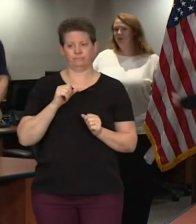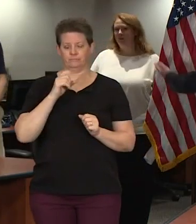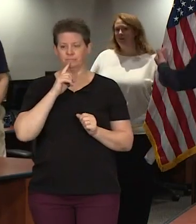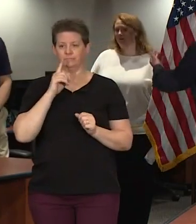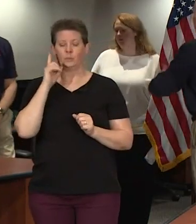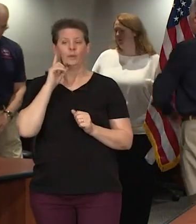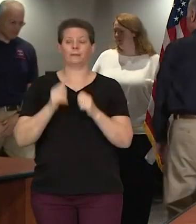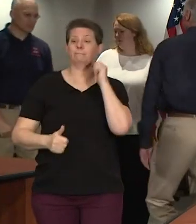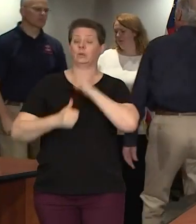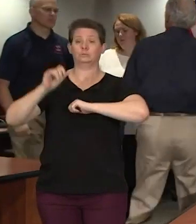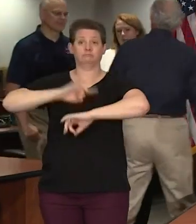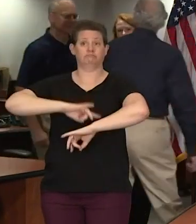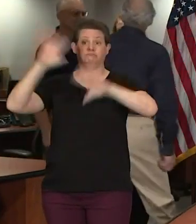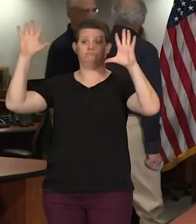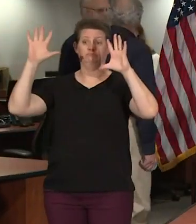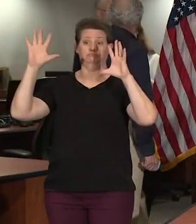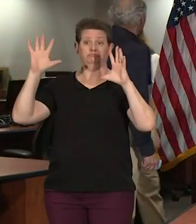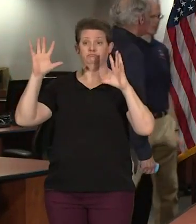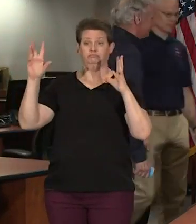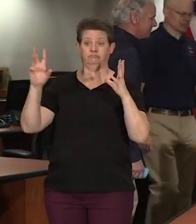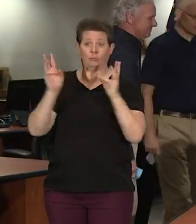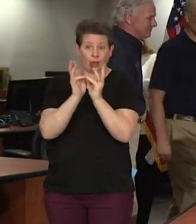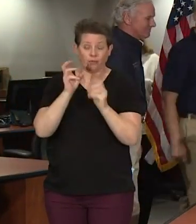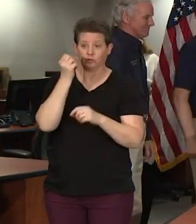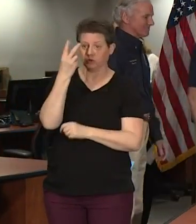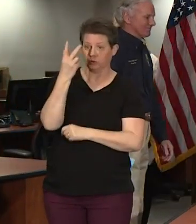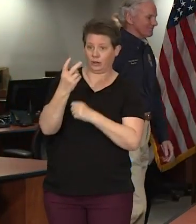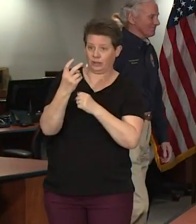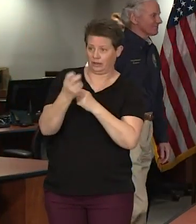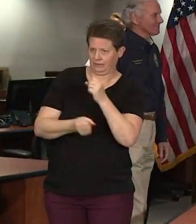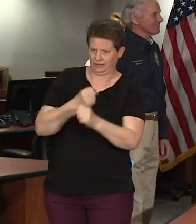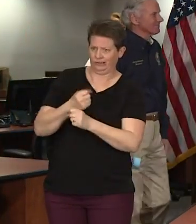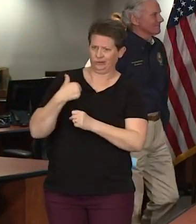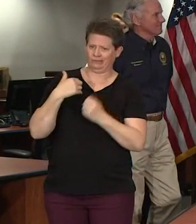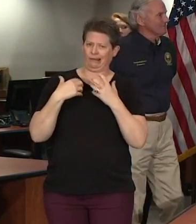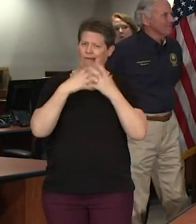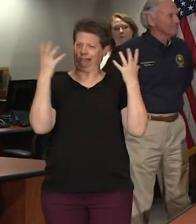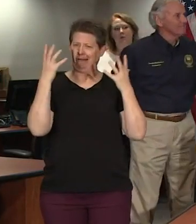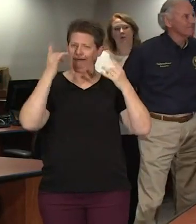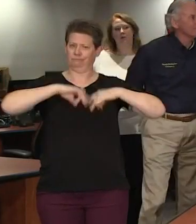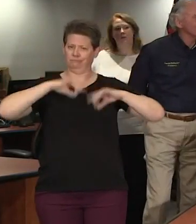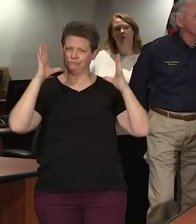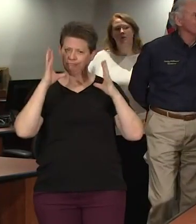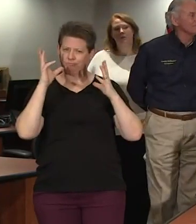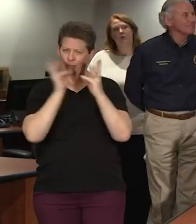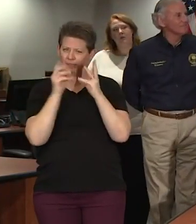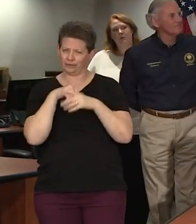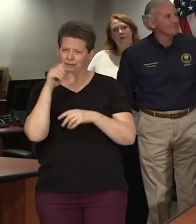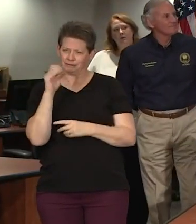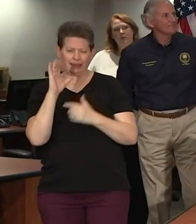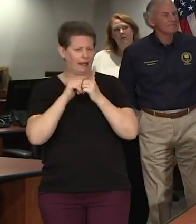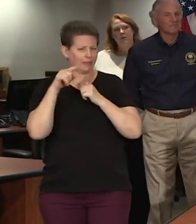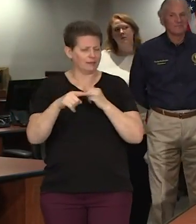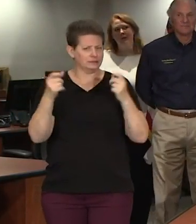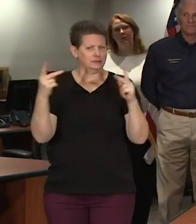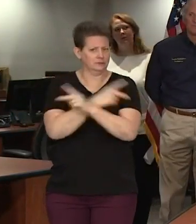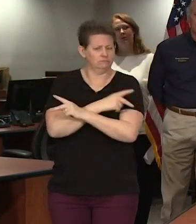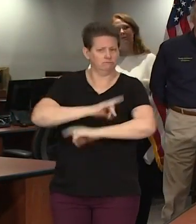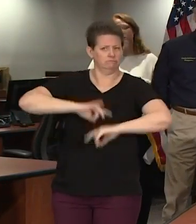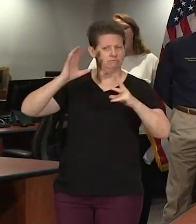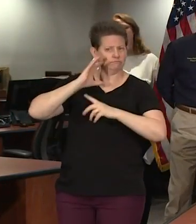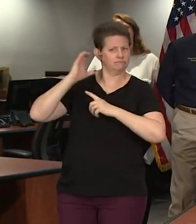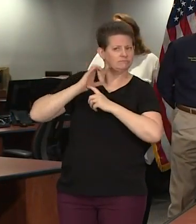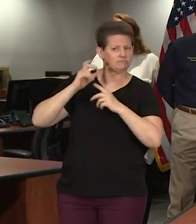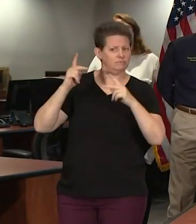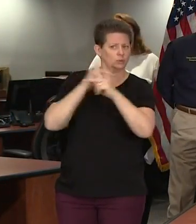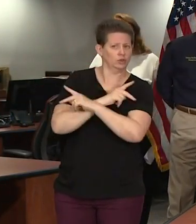severe outbreak in 12 years. We've had a lot of severe weather in South Carolina. Could you describe how this is the most severe? Sure.